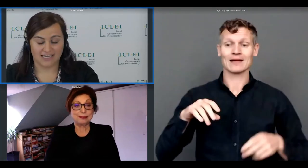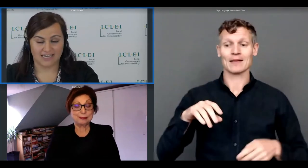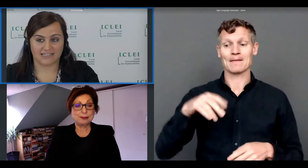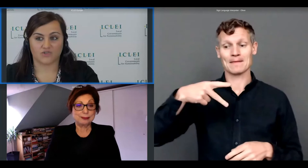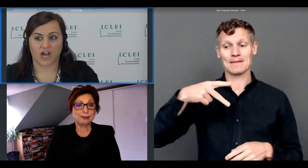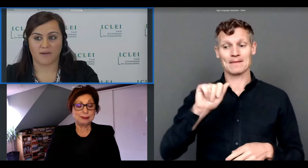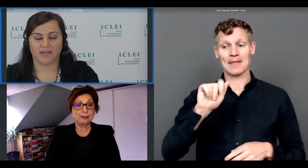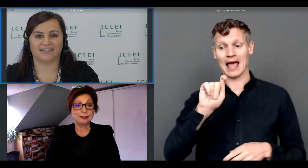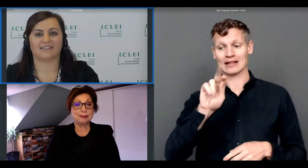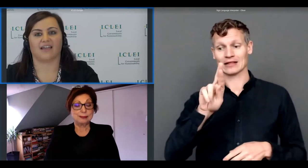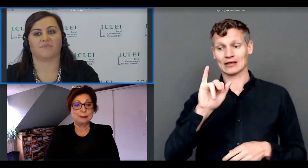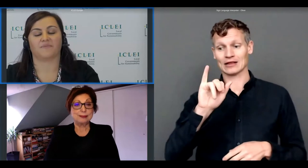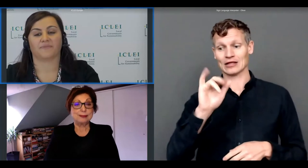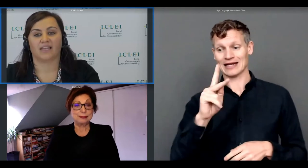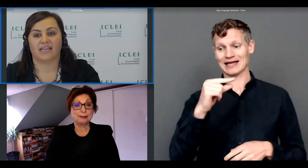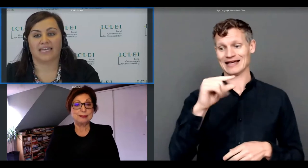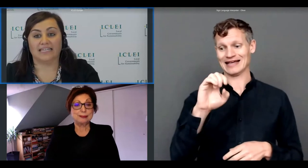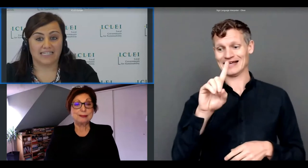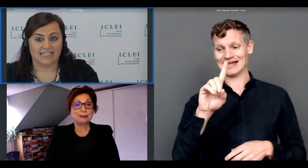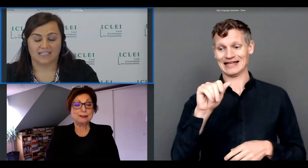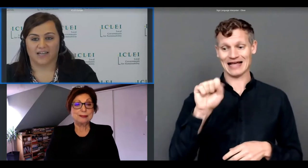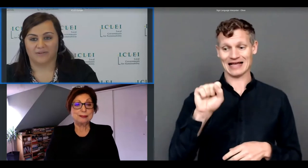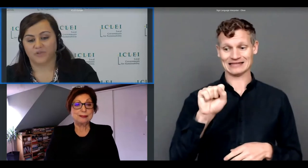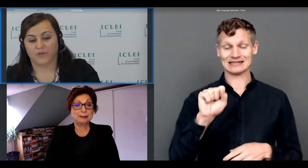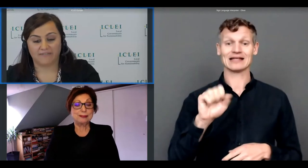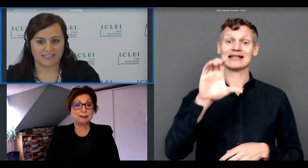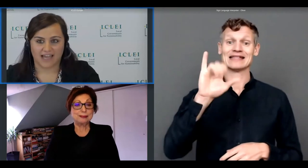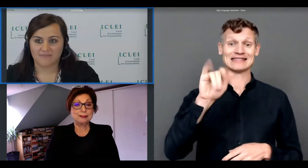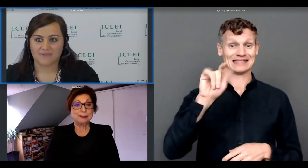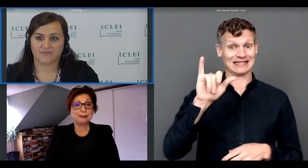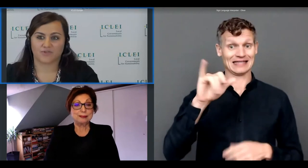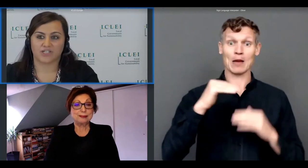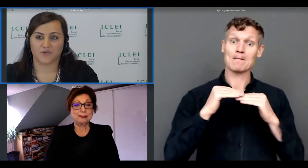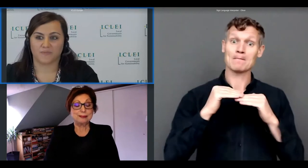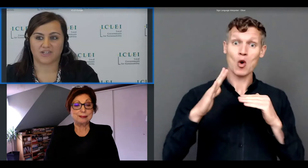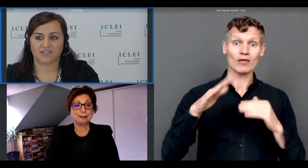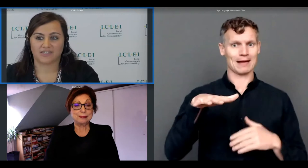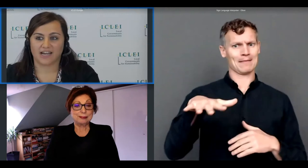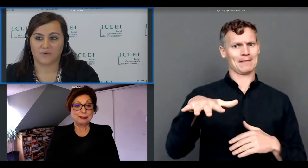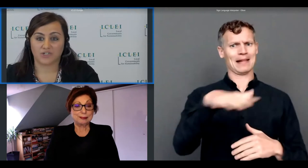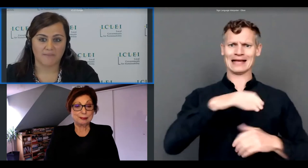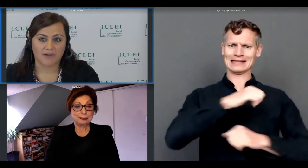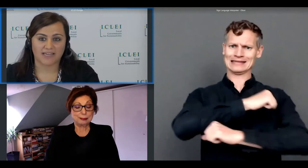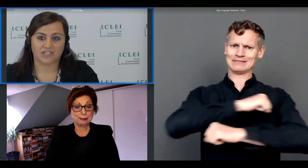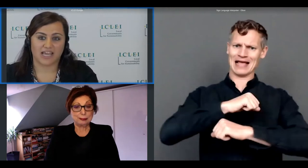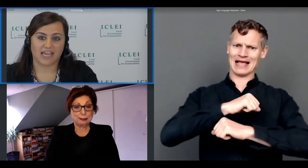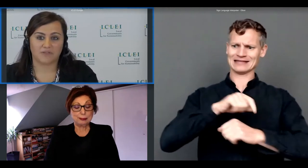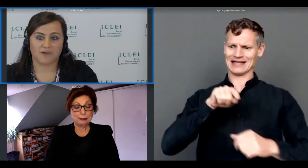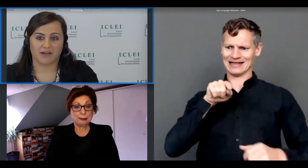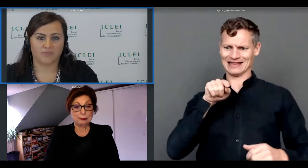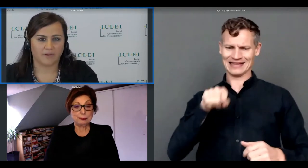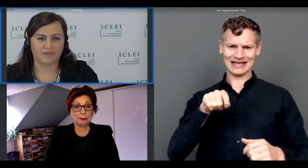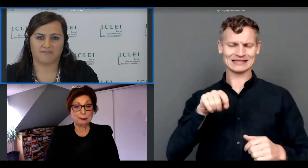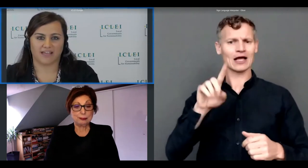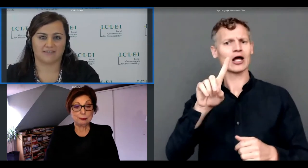it is a drama in time indeed we live in times of transformation and our drama is shaped